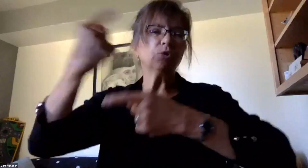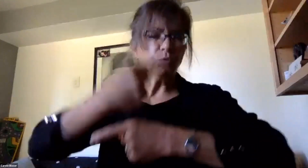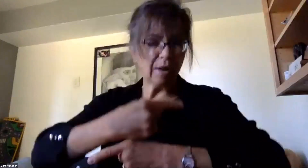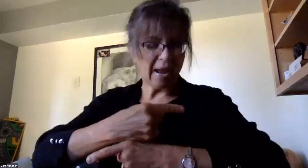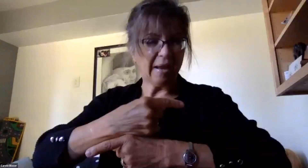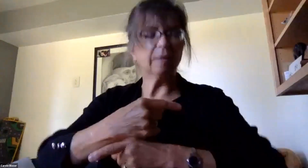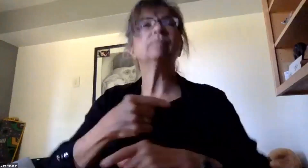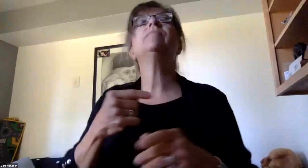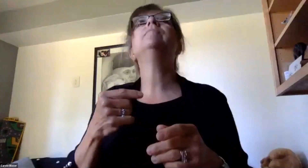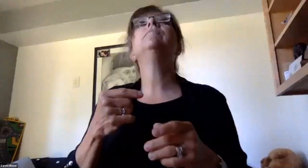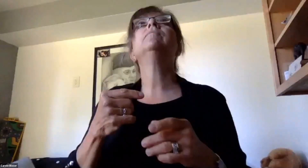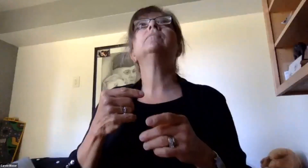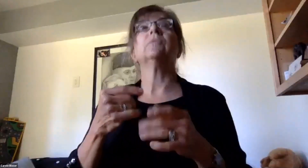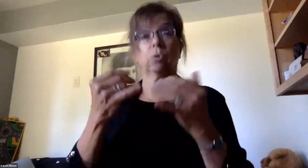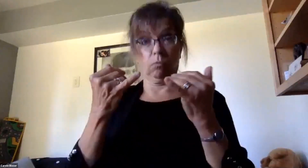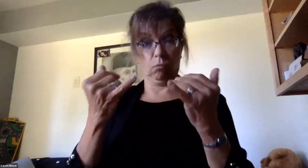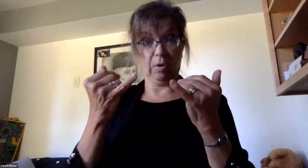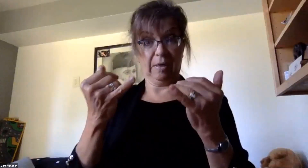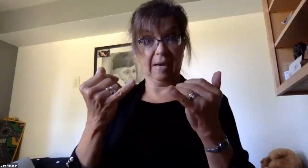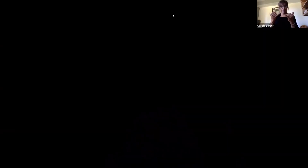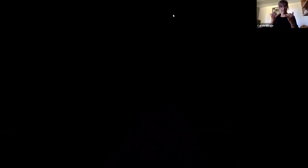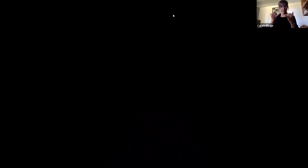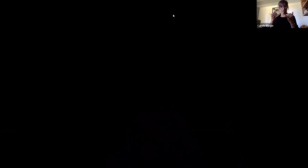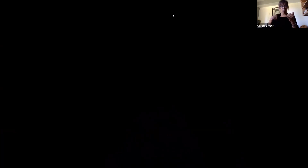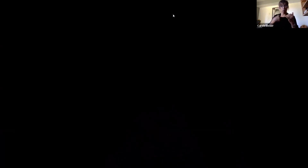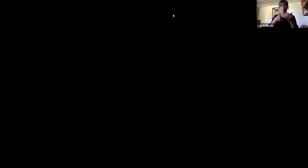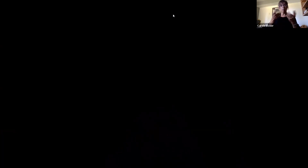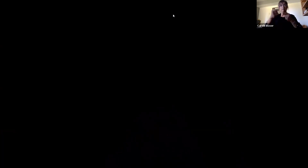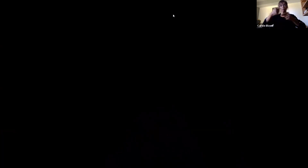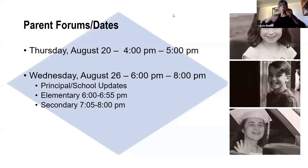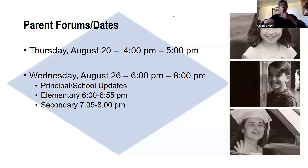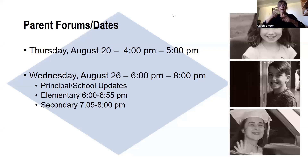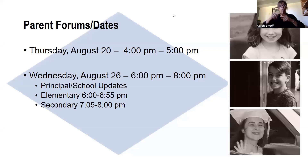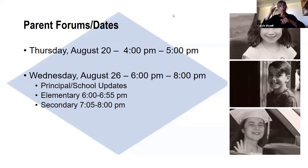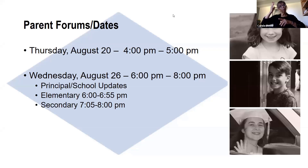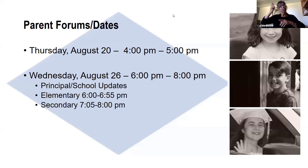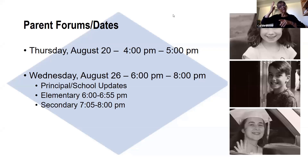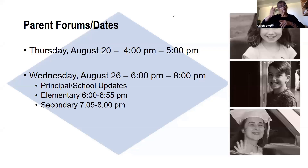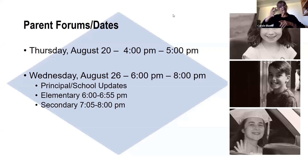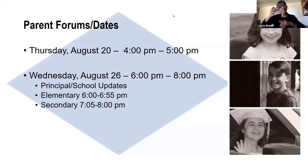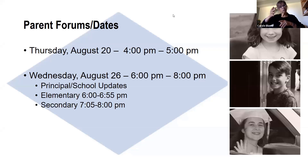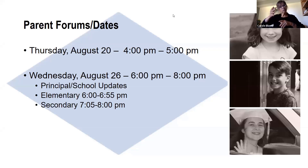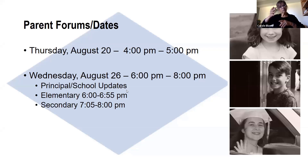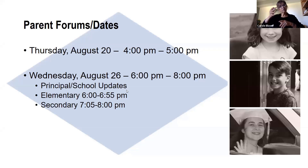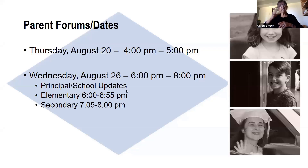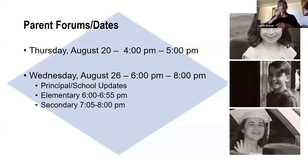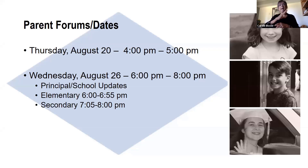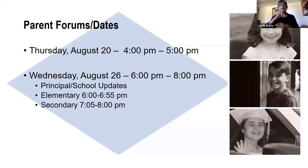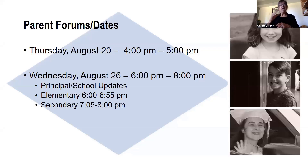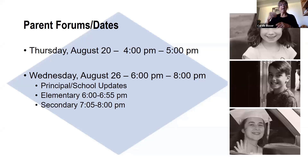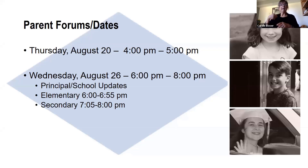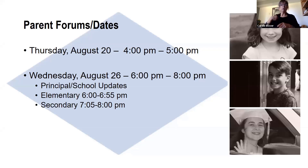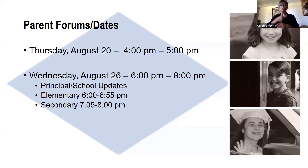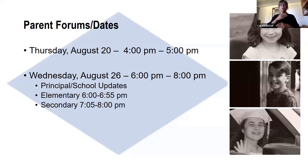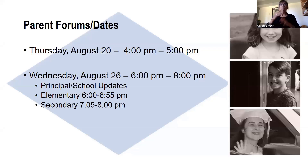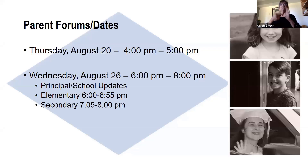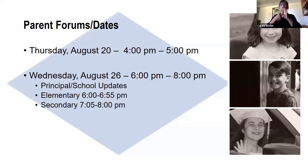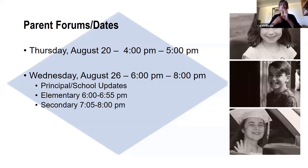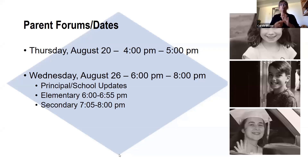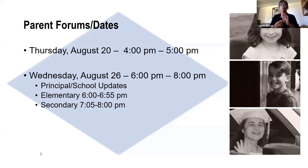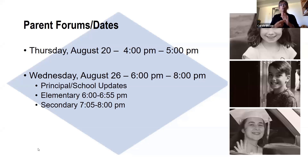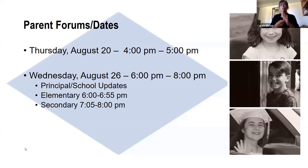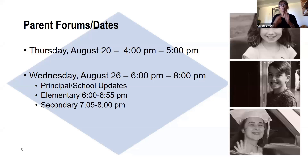this point is go back to our presentation and we're going to show you a little vignette